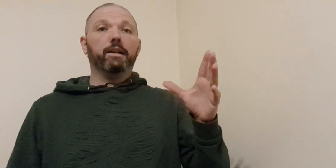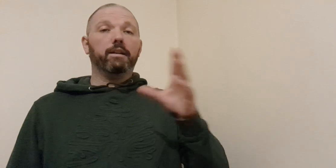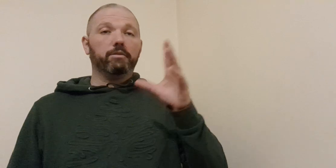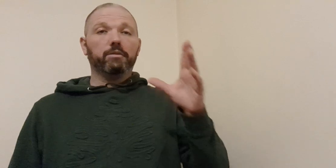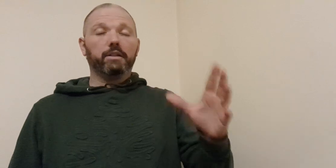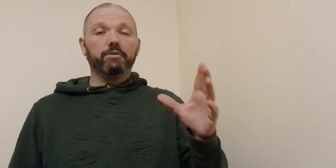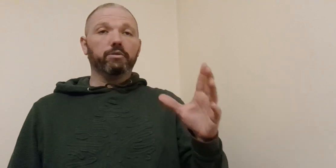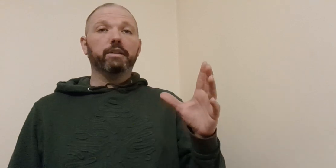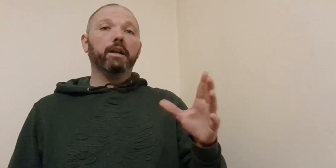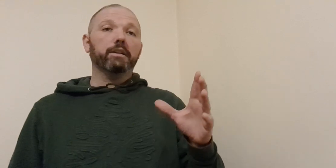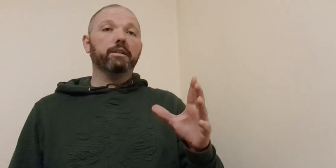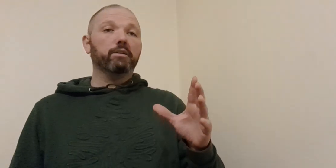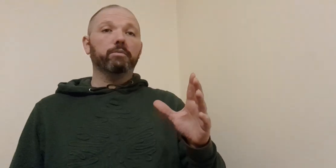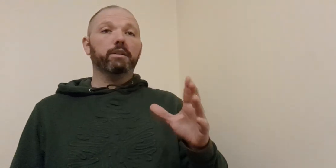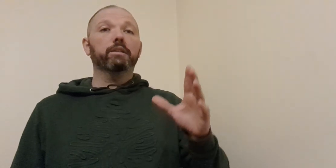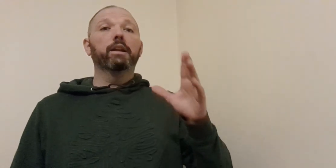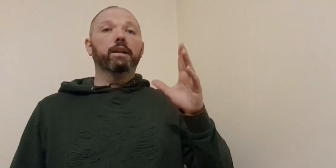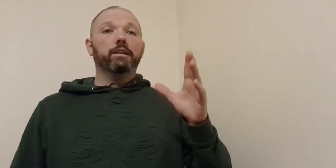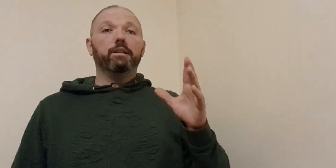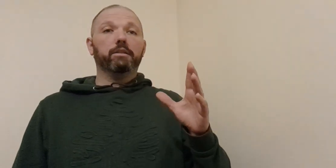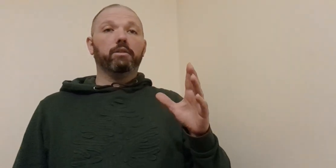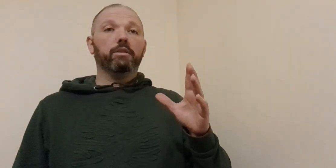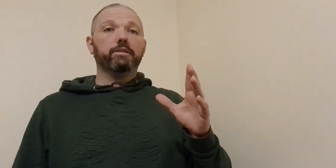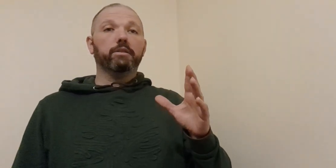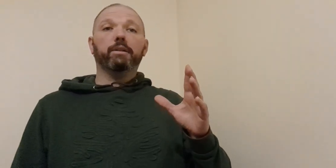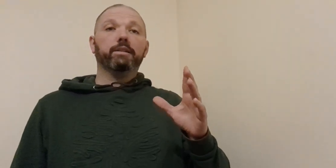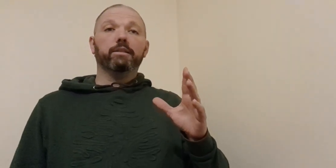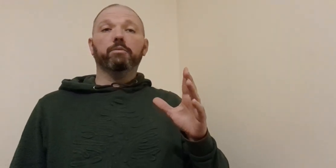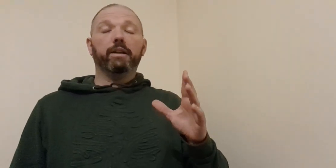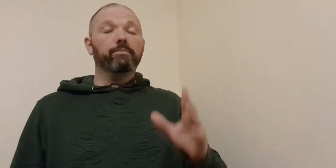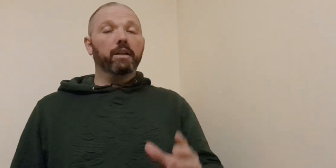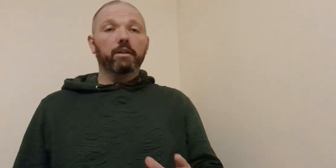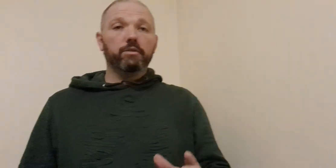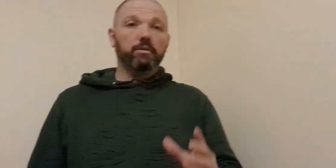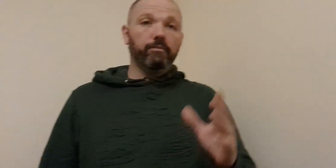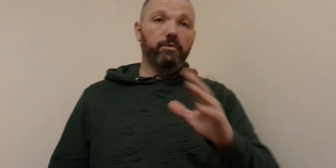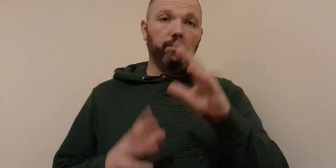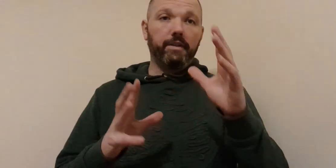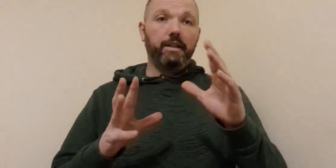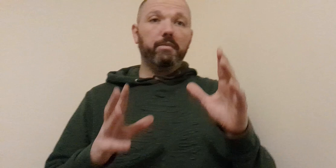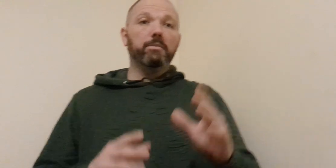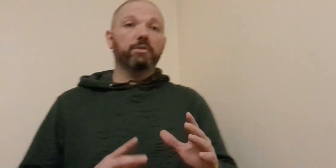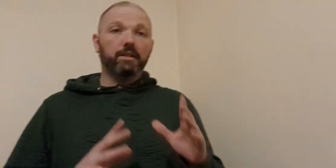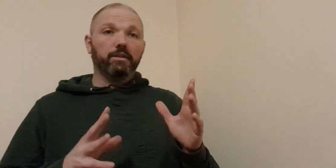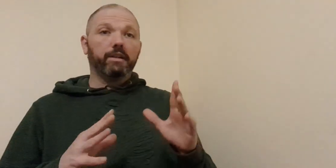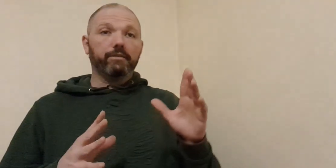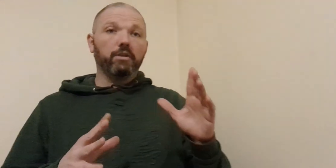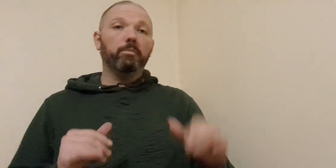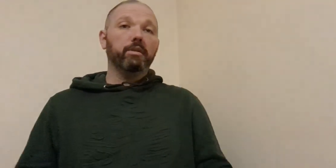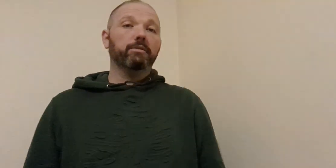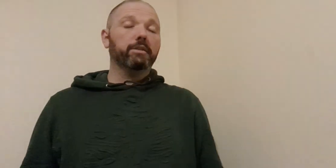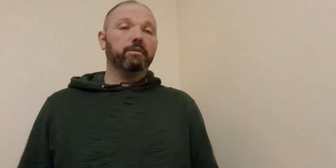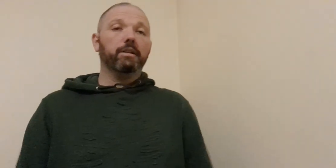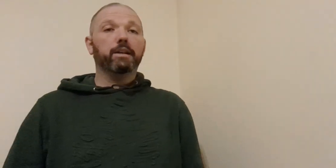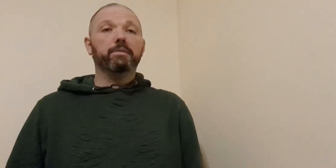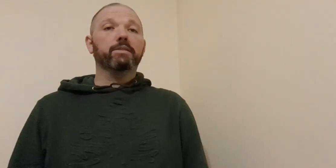now like or kind of joint blocking like within leaning on the horse like asking the way. So just to kind of maybe just give a kind of a couple of like elements.